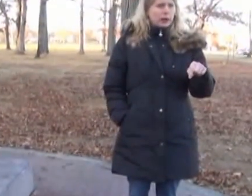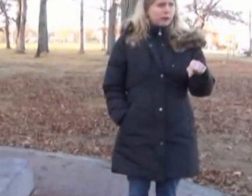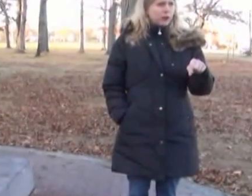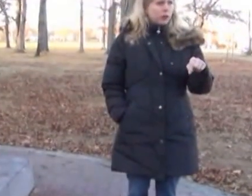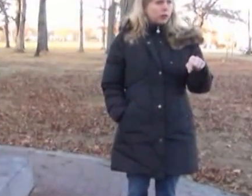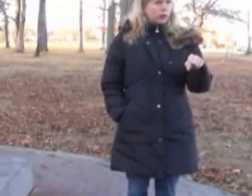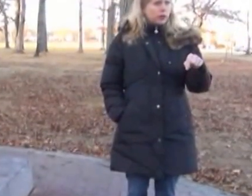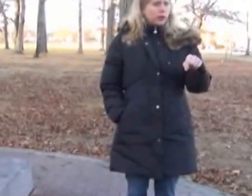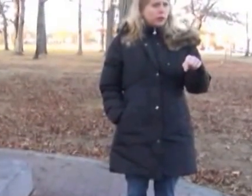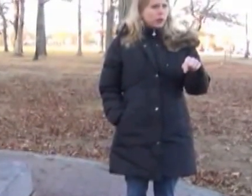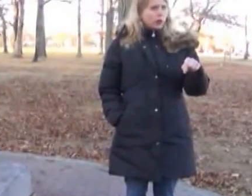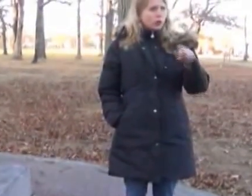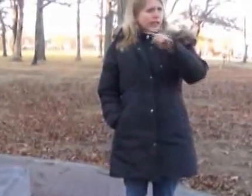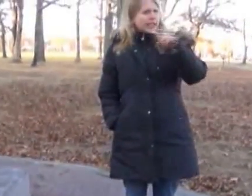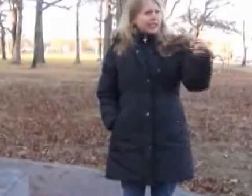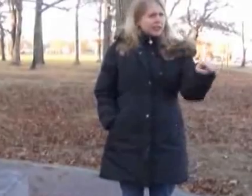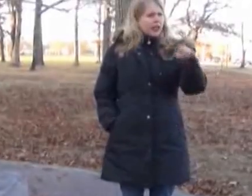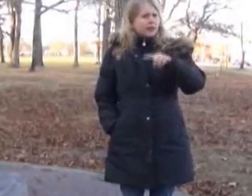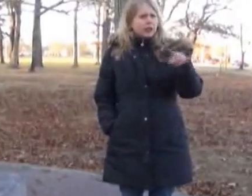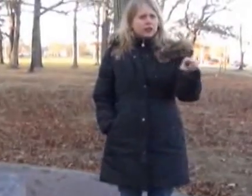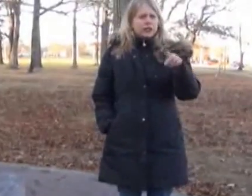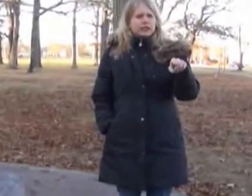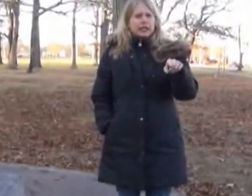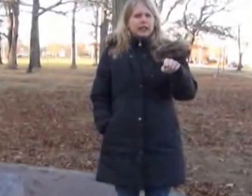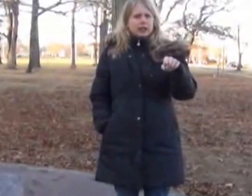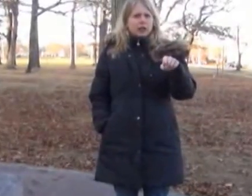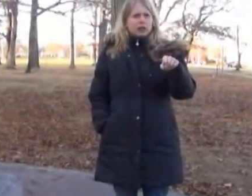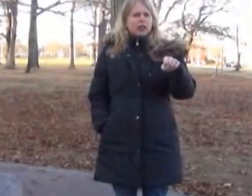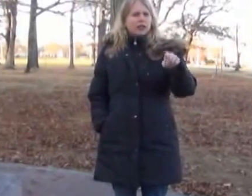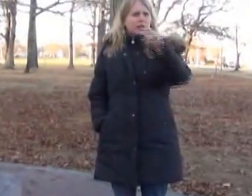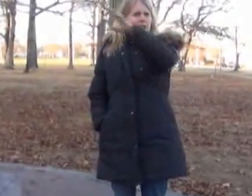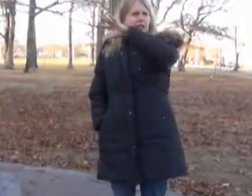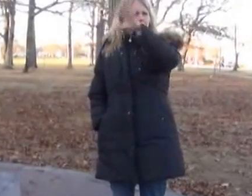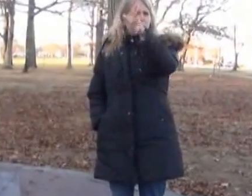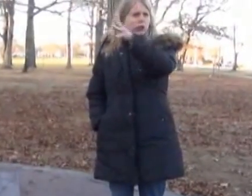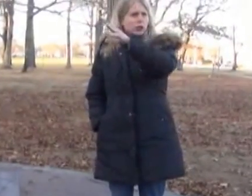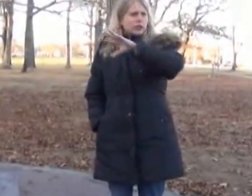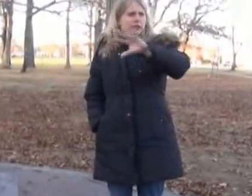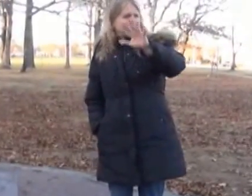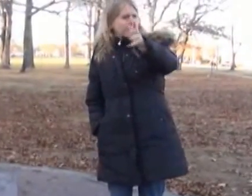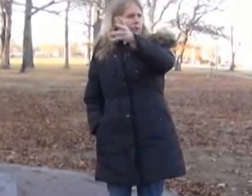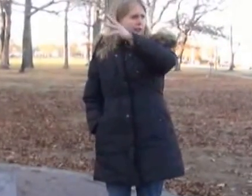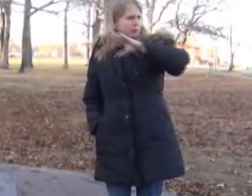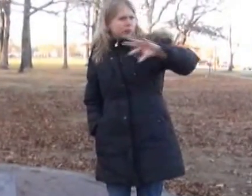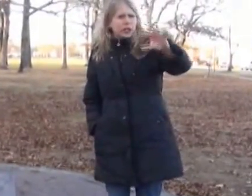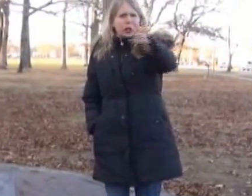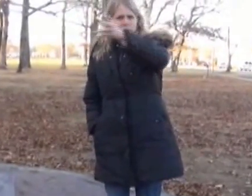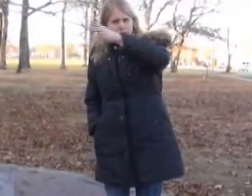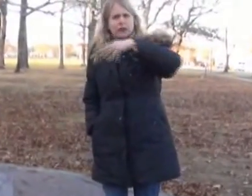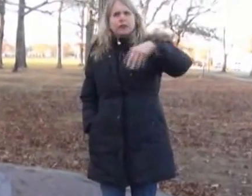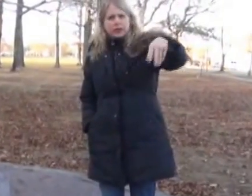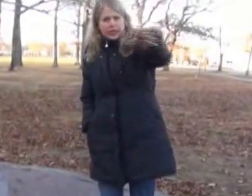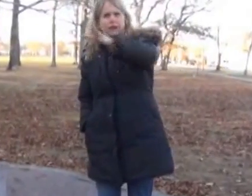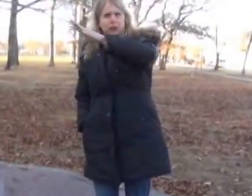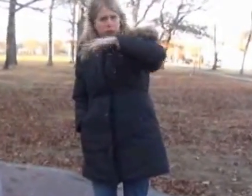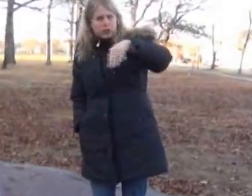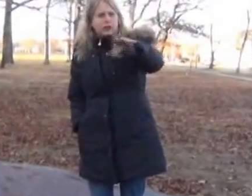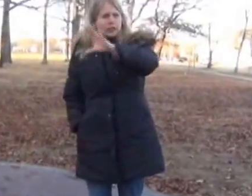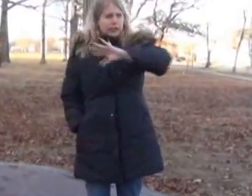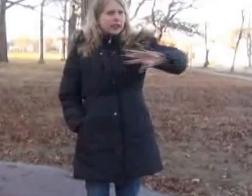Bedford, where he had come here to be a tailor. But somehow, New York City, you know, they came in through New York City and